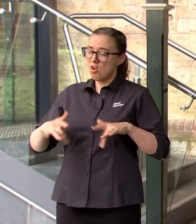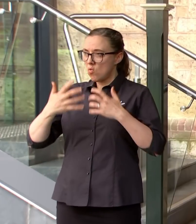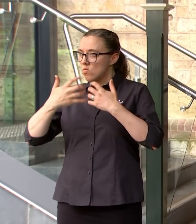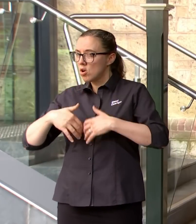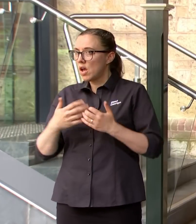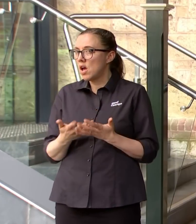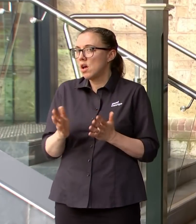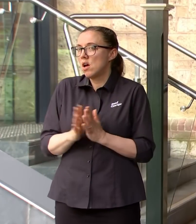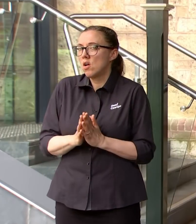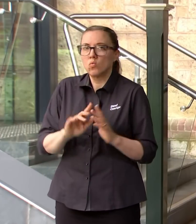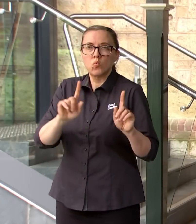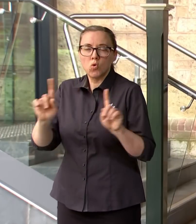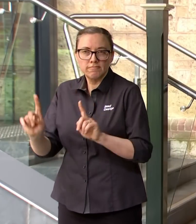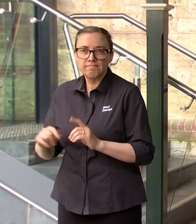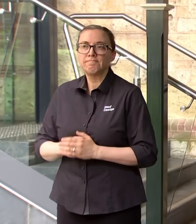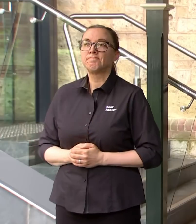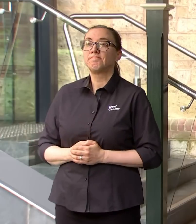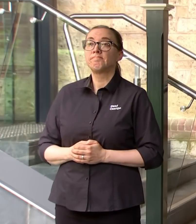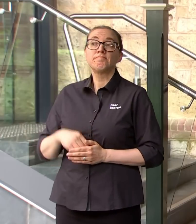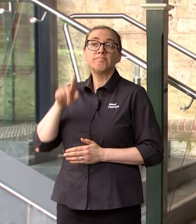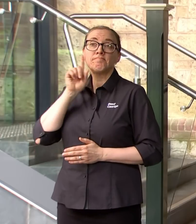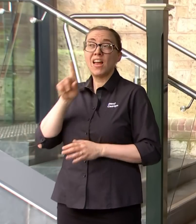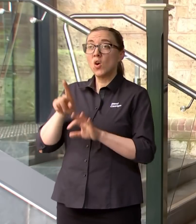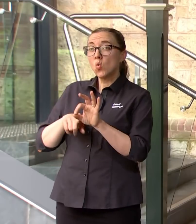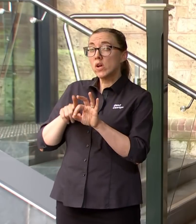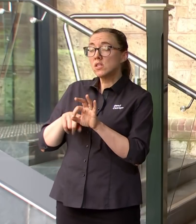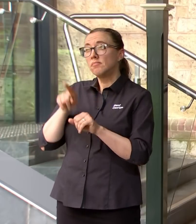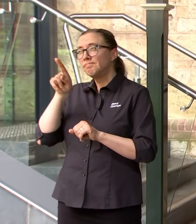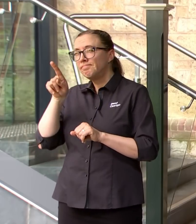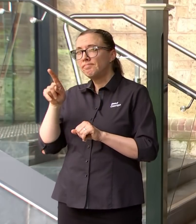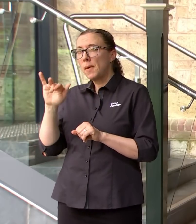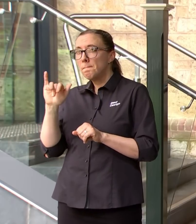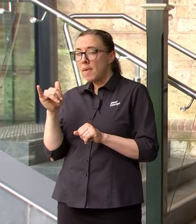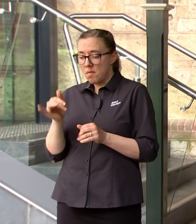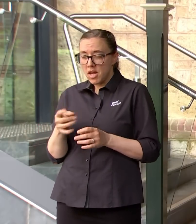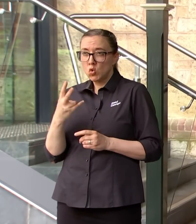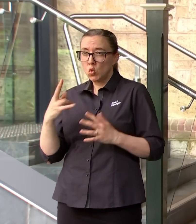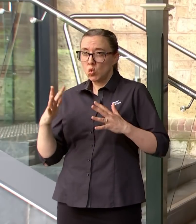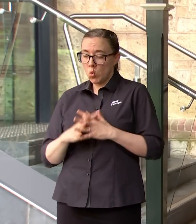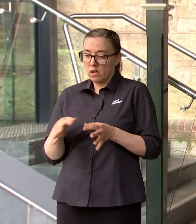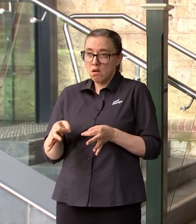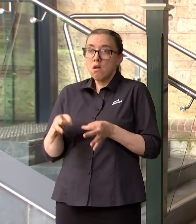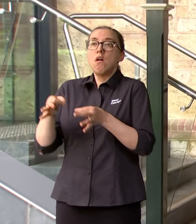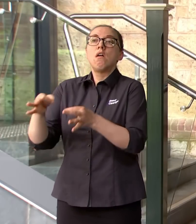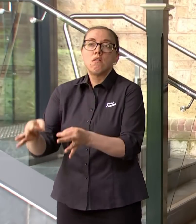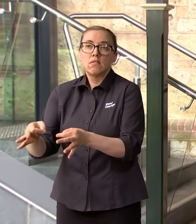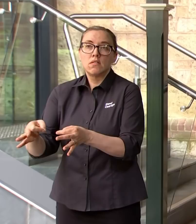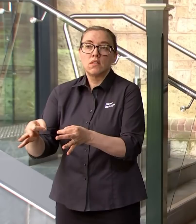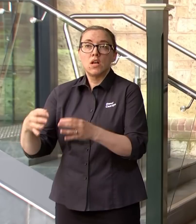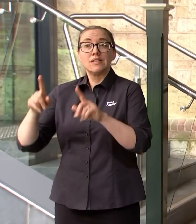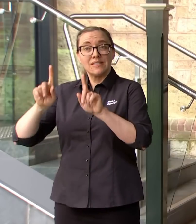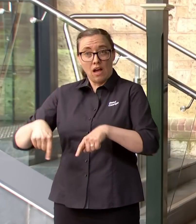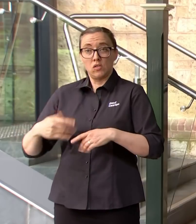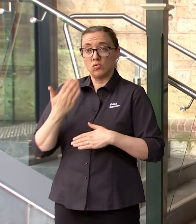consider pushing back at the start by up to two weeks I think all states are considering their position at